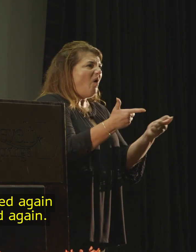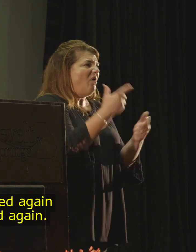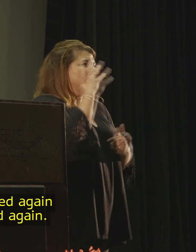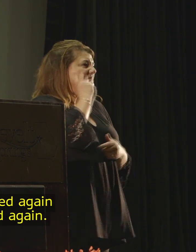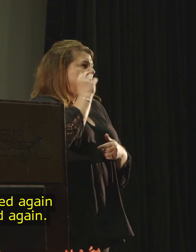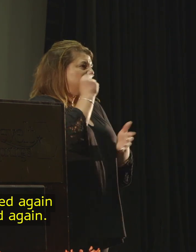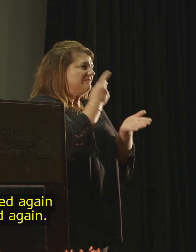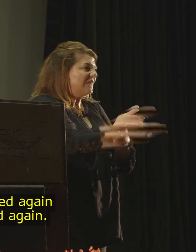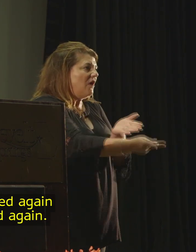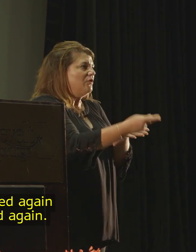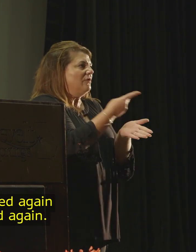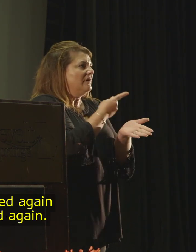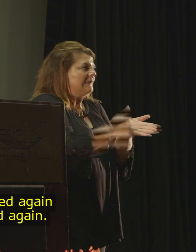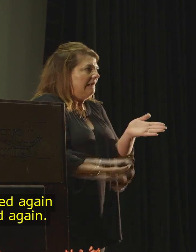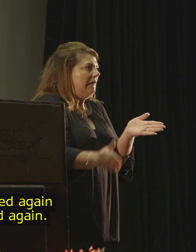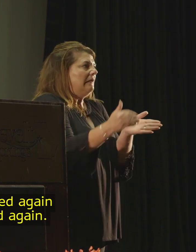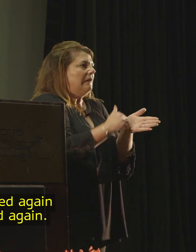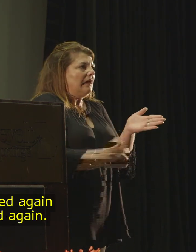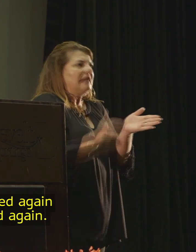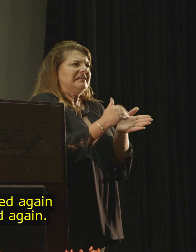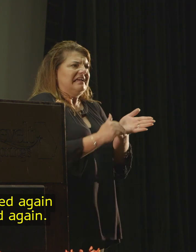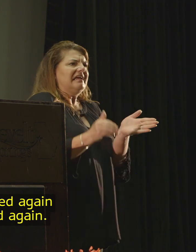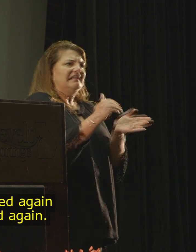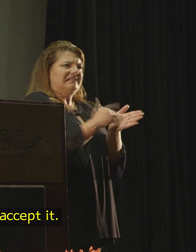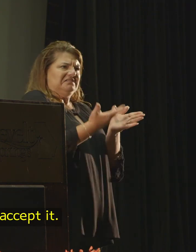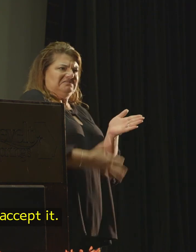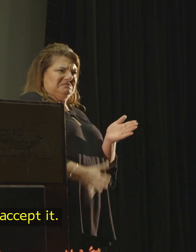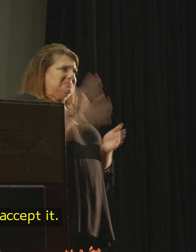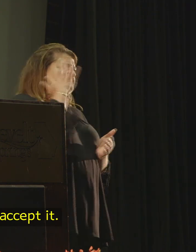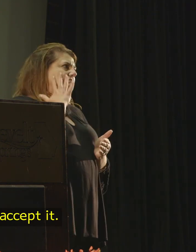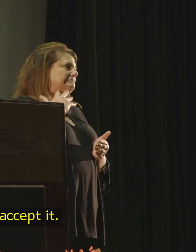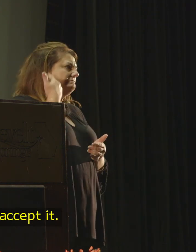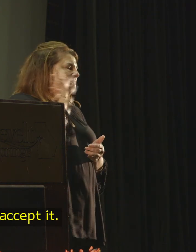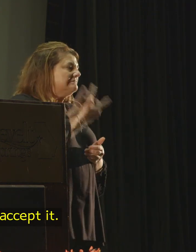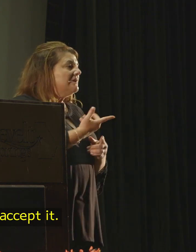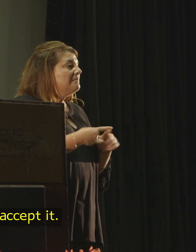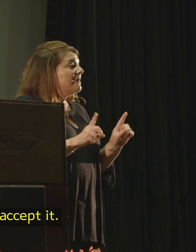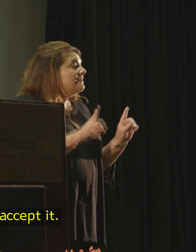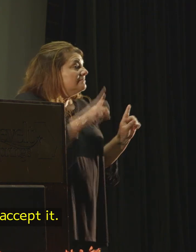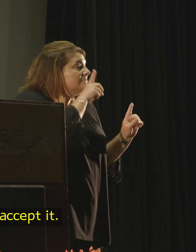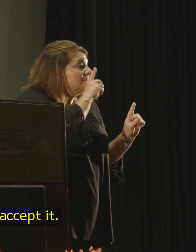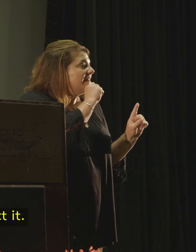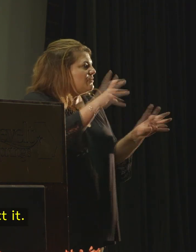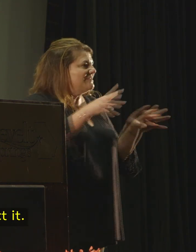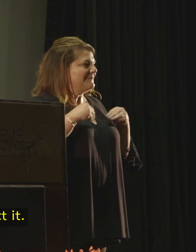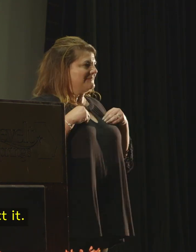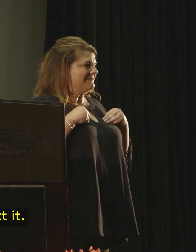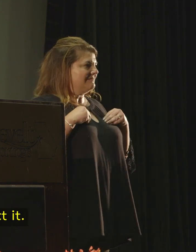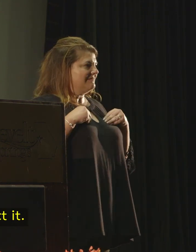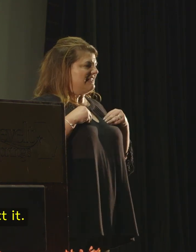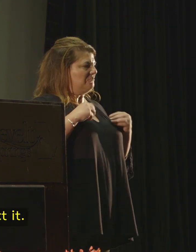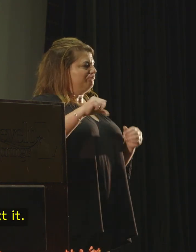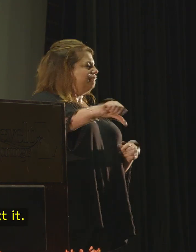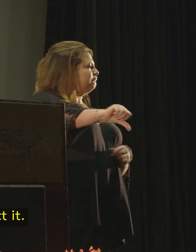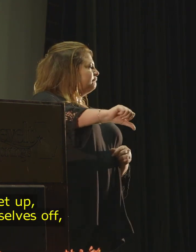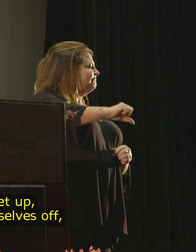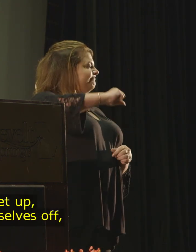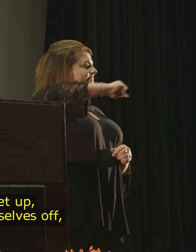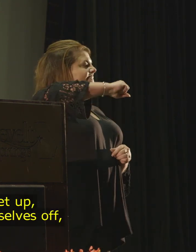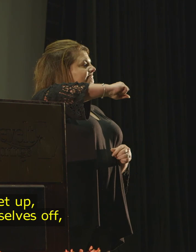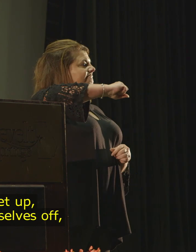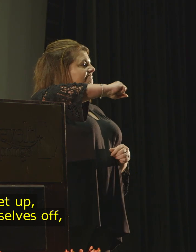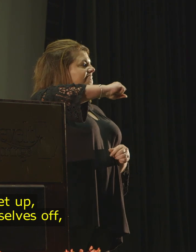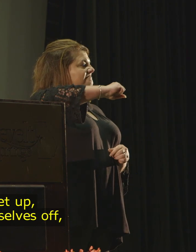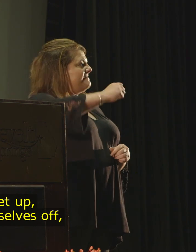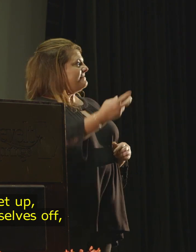failed again, and again, and again. But they don't accept it. They reject it. And